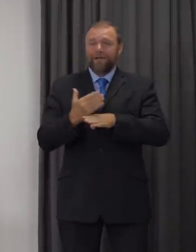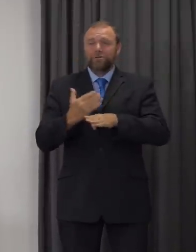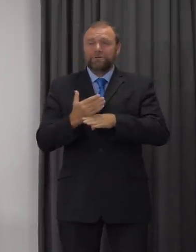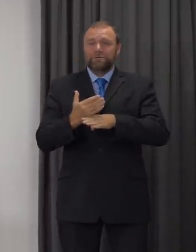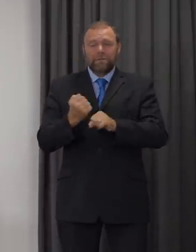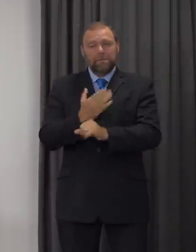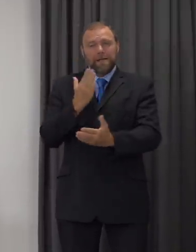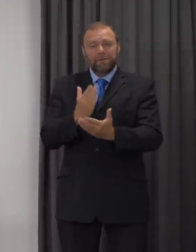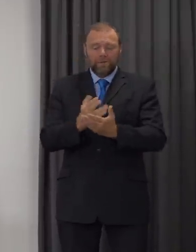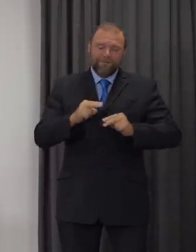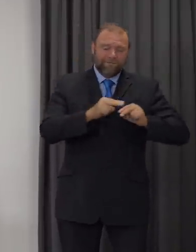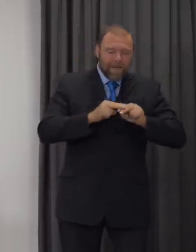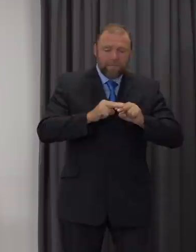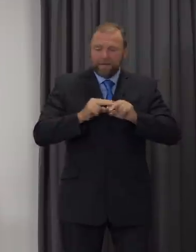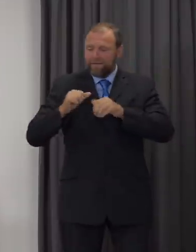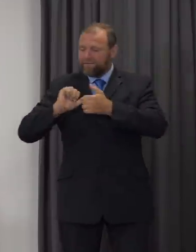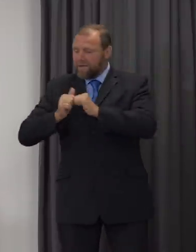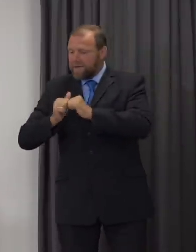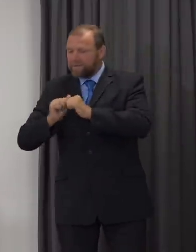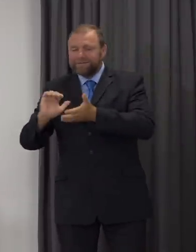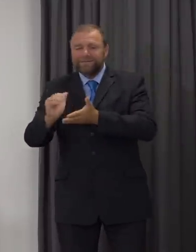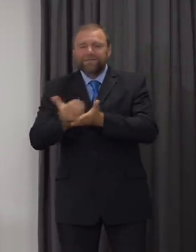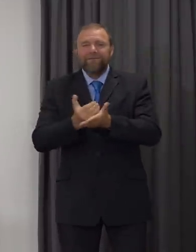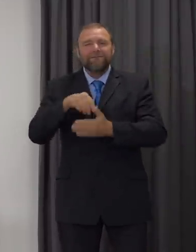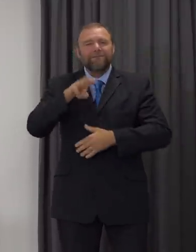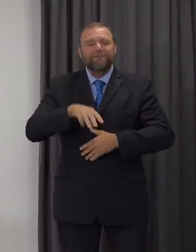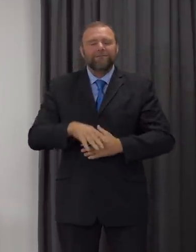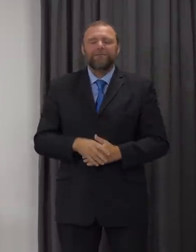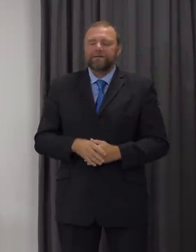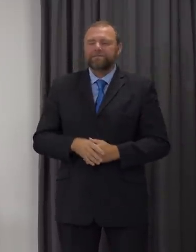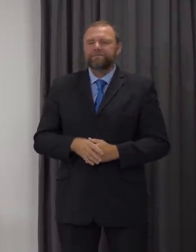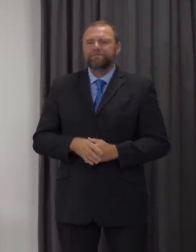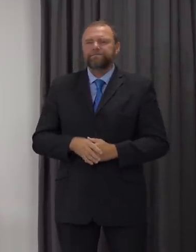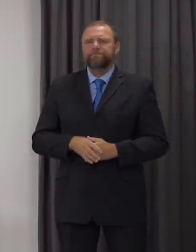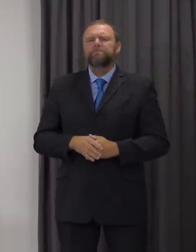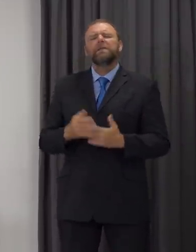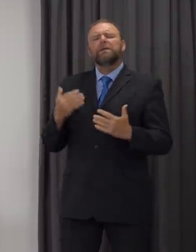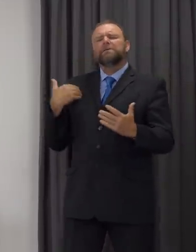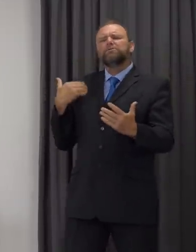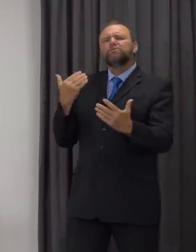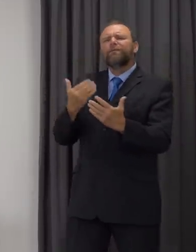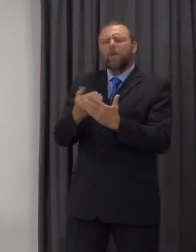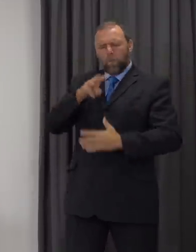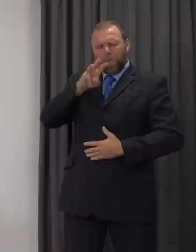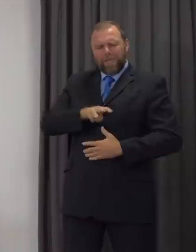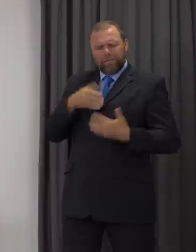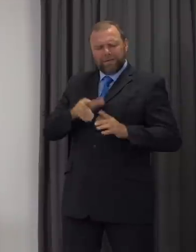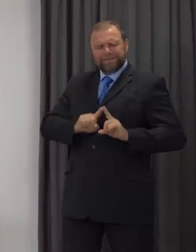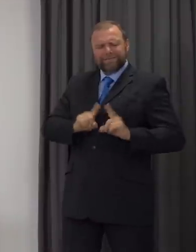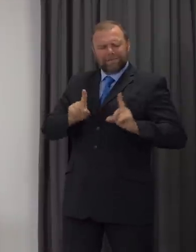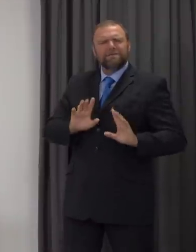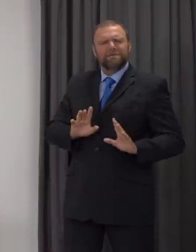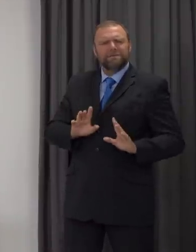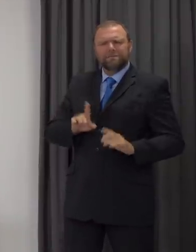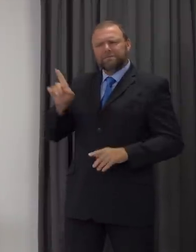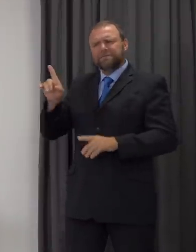our family and friends safe here in Wales. And because we have taken a different approach throughout, some